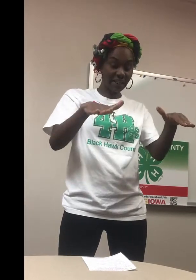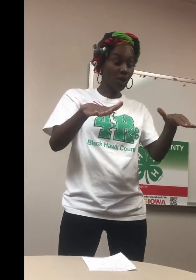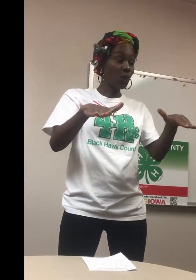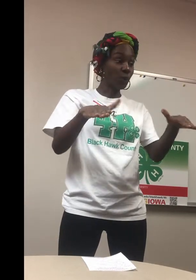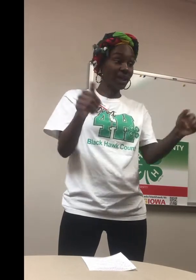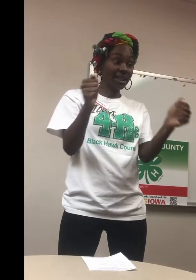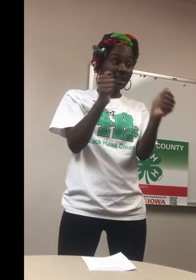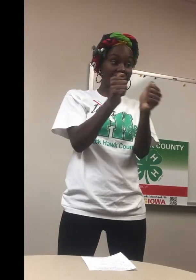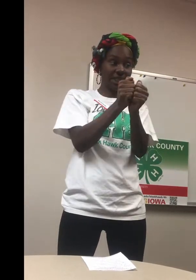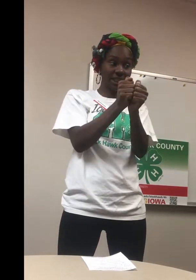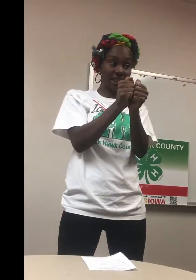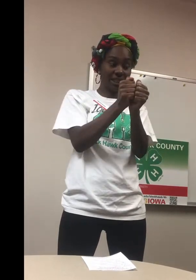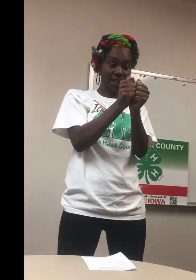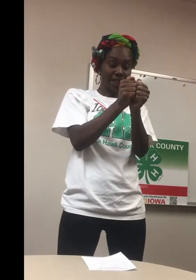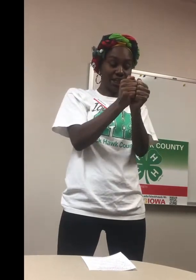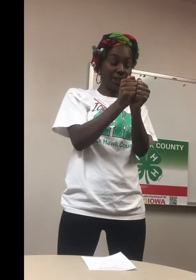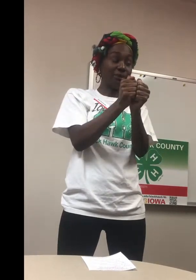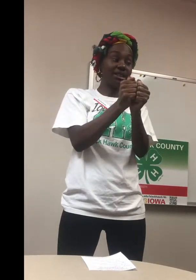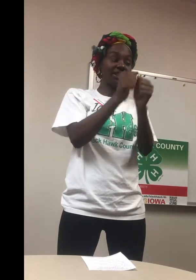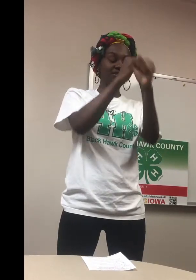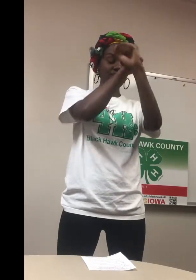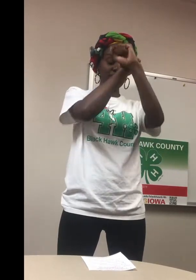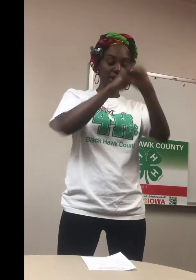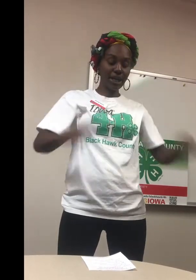with. Liberty is freedom.